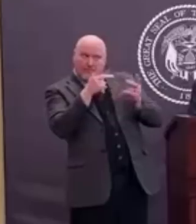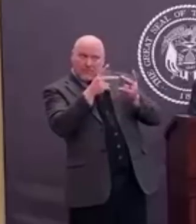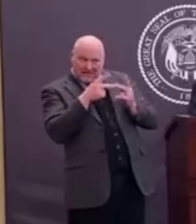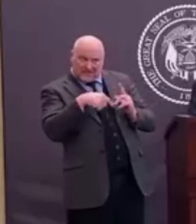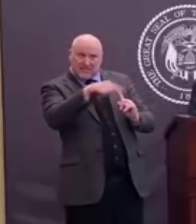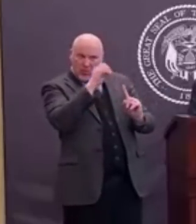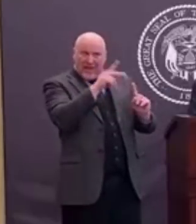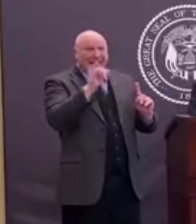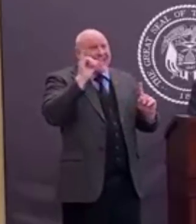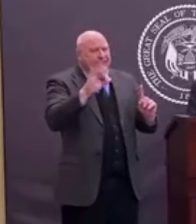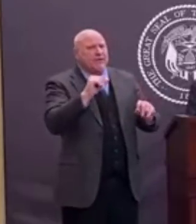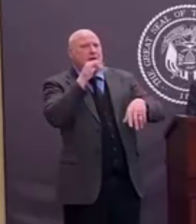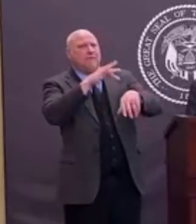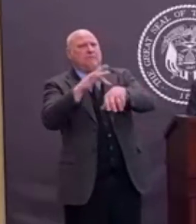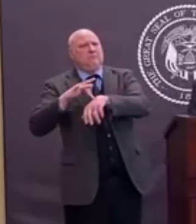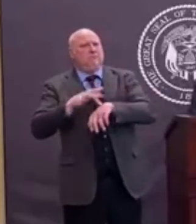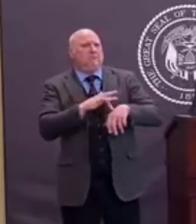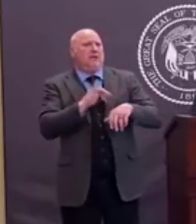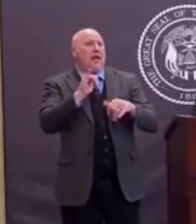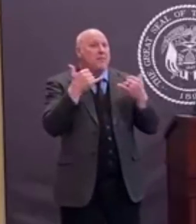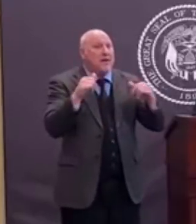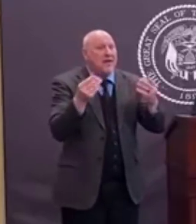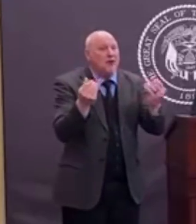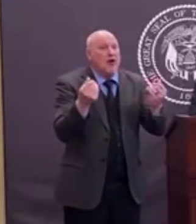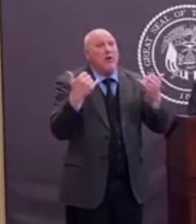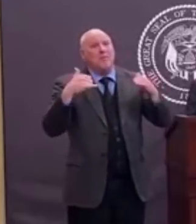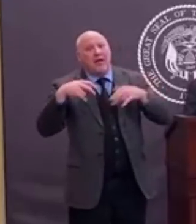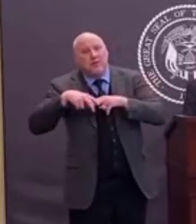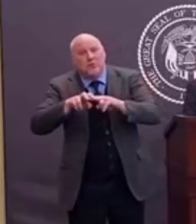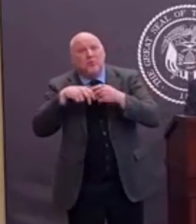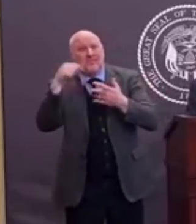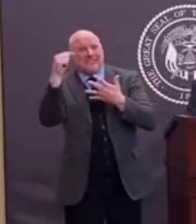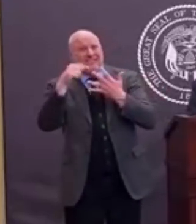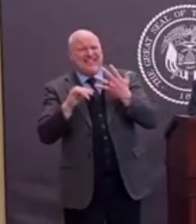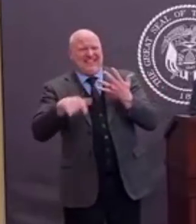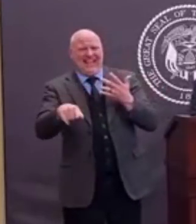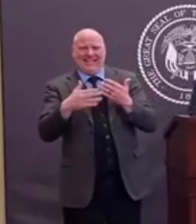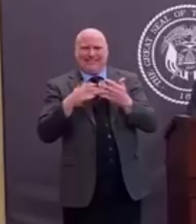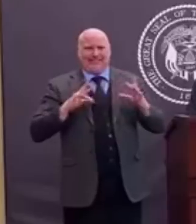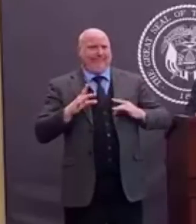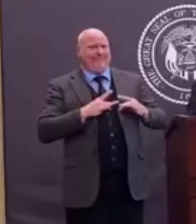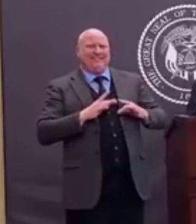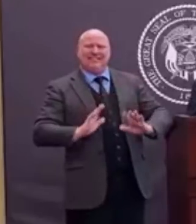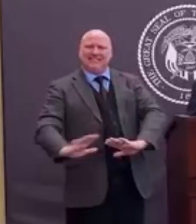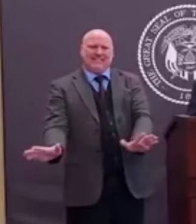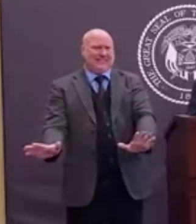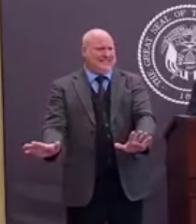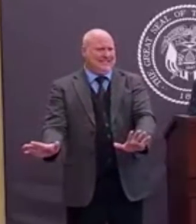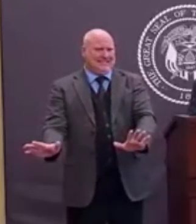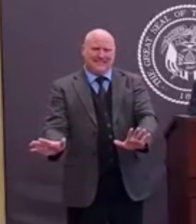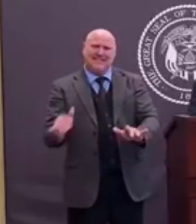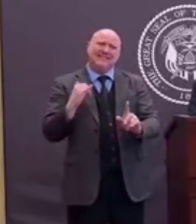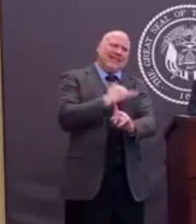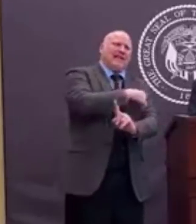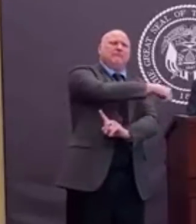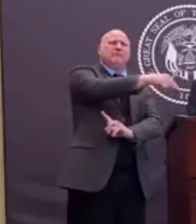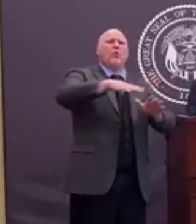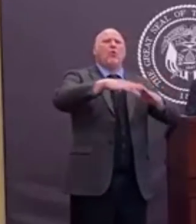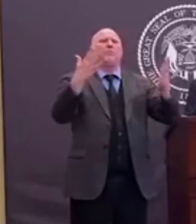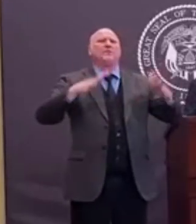playgrounds. Again, these all need to be consistent with having social distancing, physical distancing of at least six feet